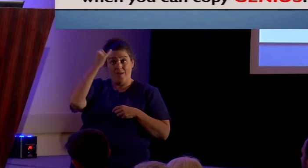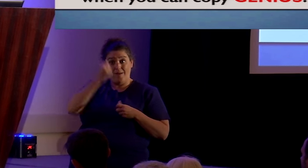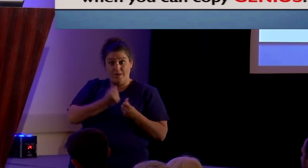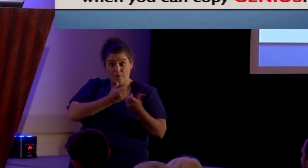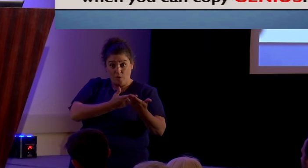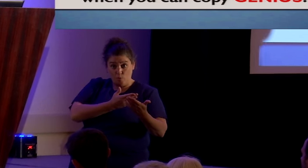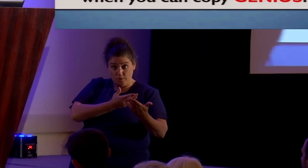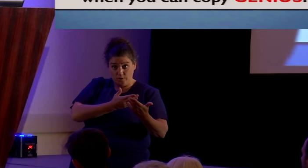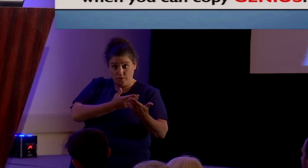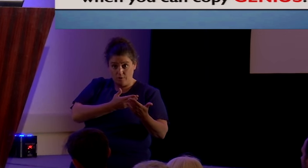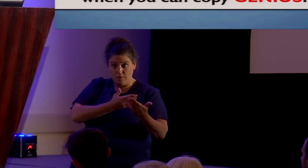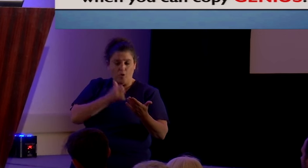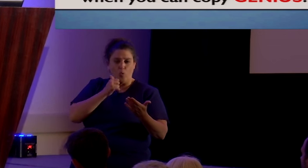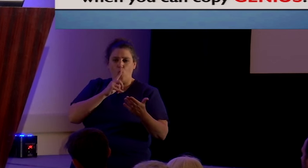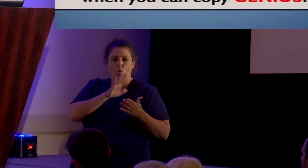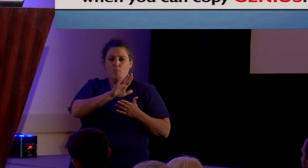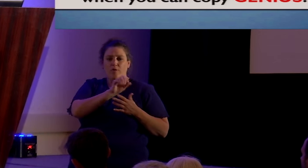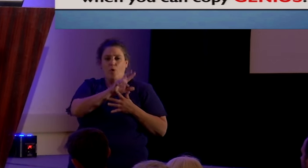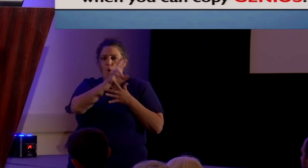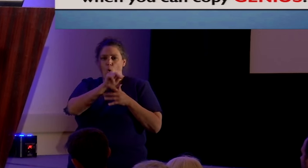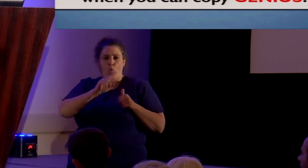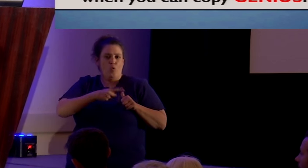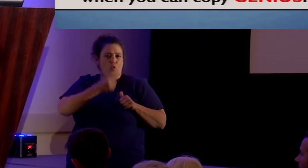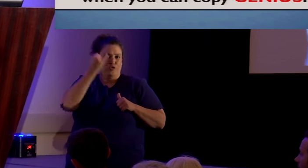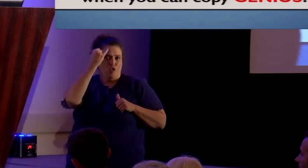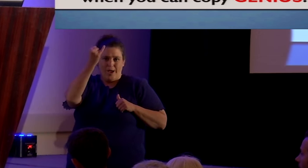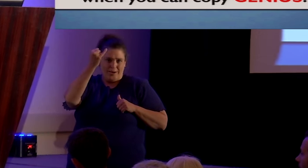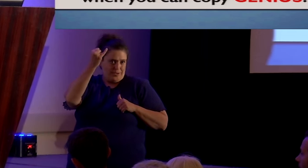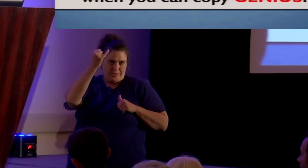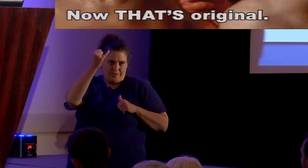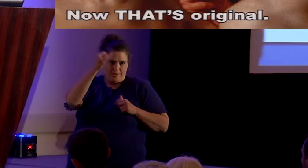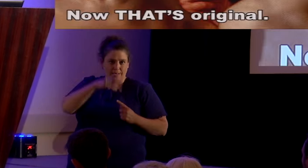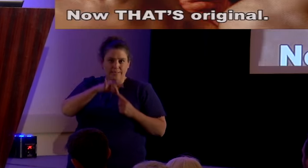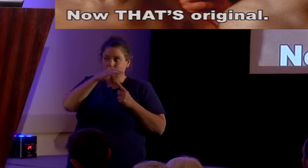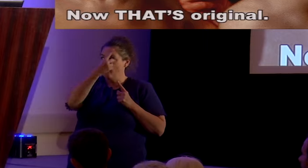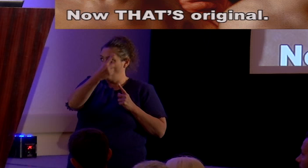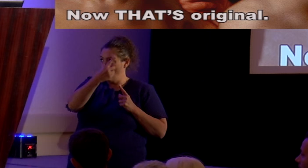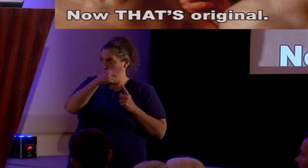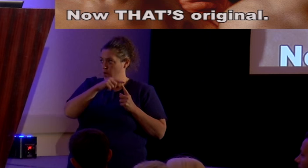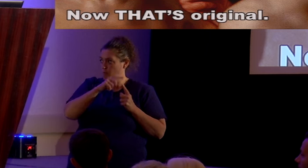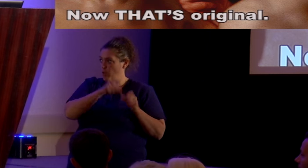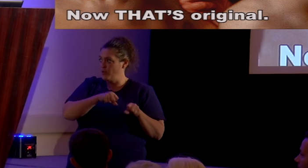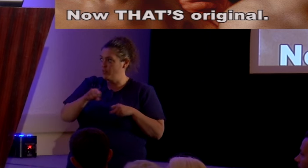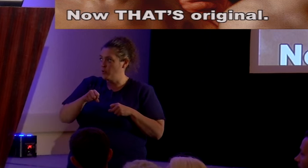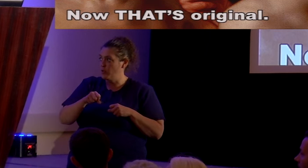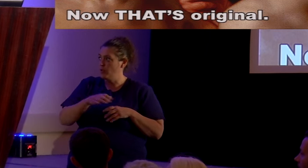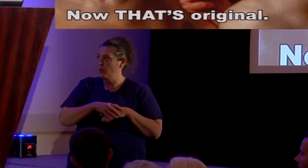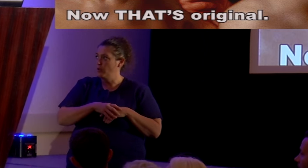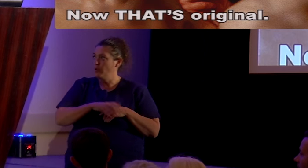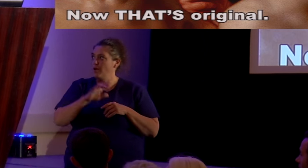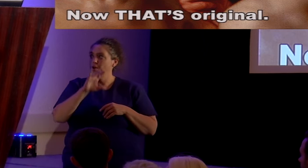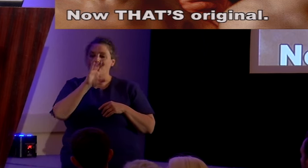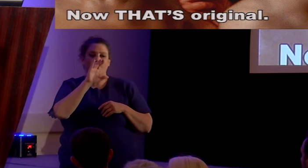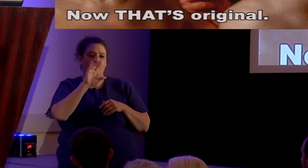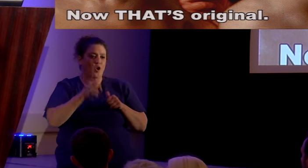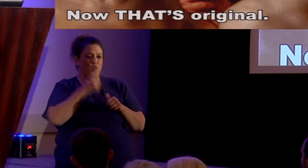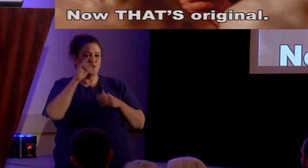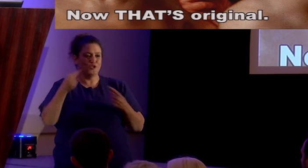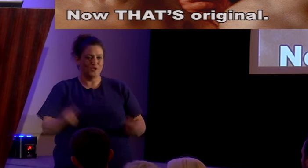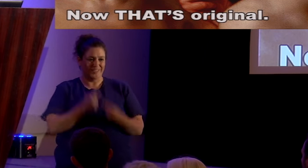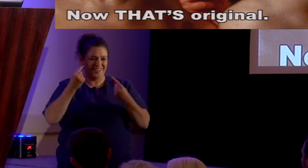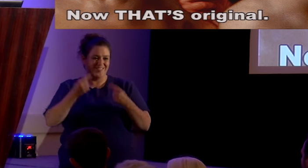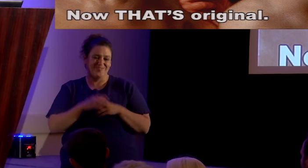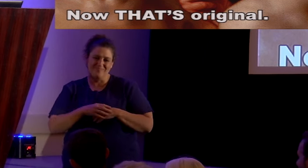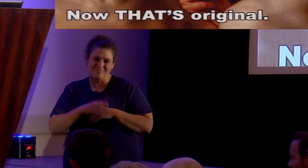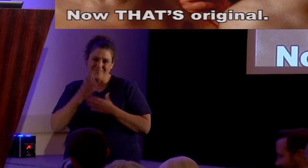but original, with perhaps one exception, original sin. Thank